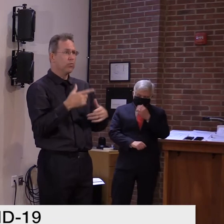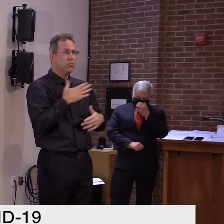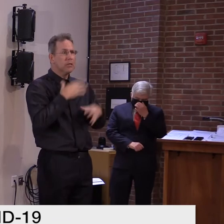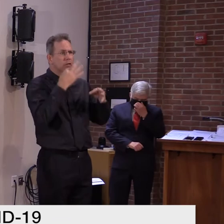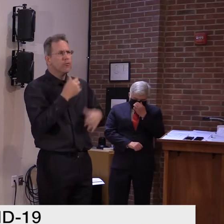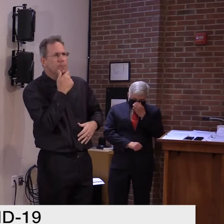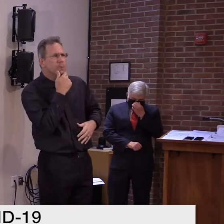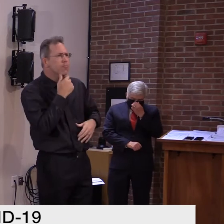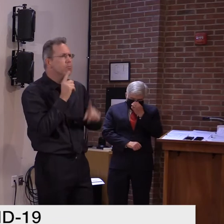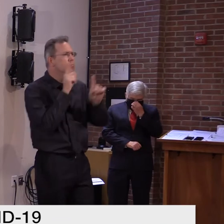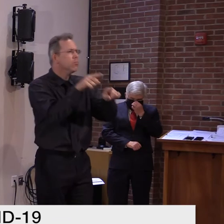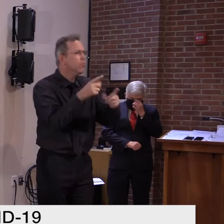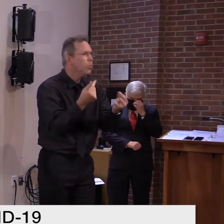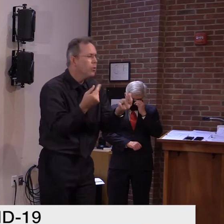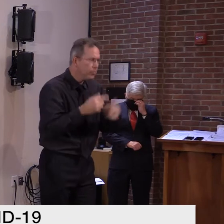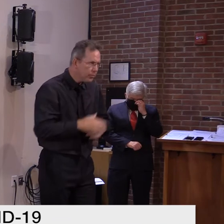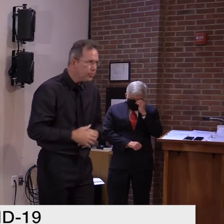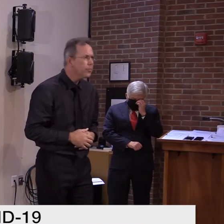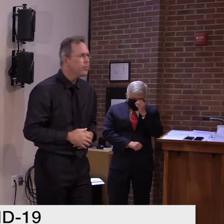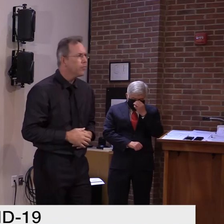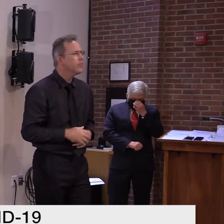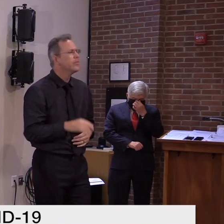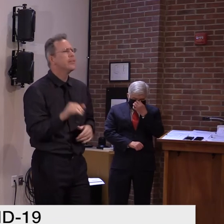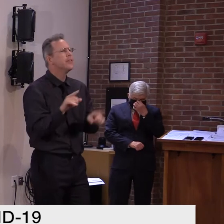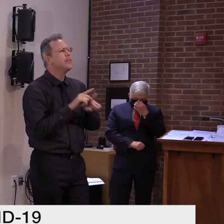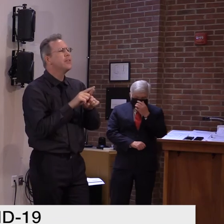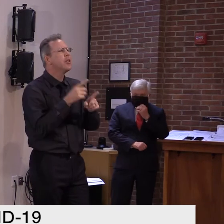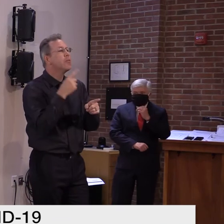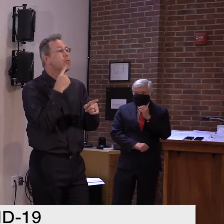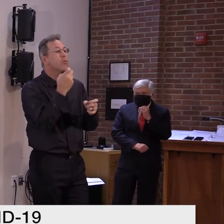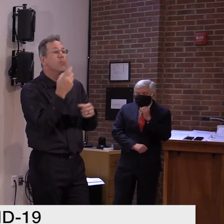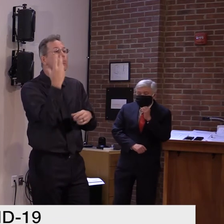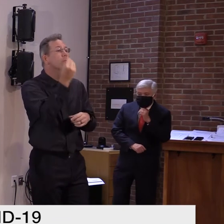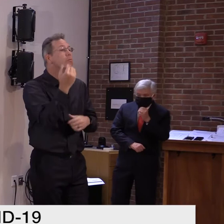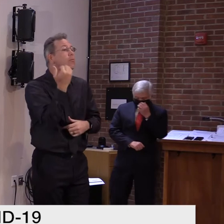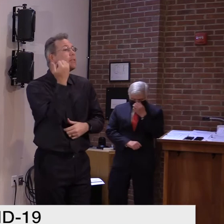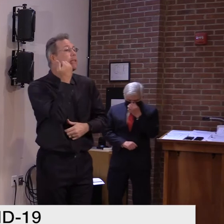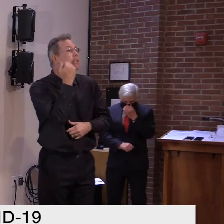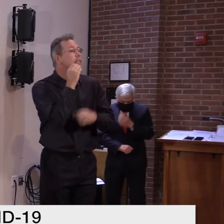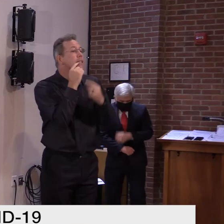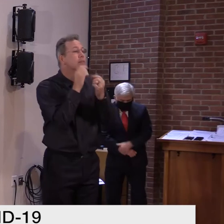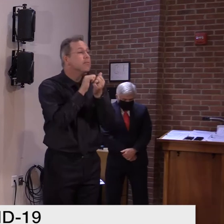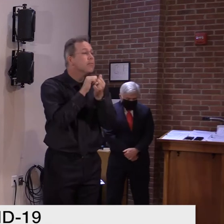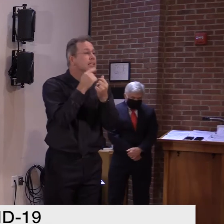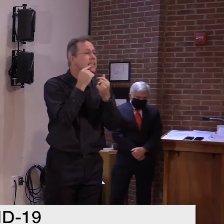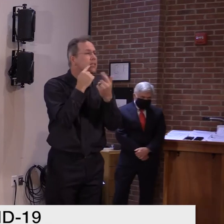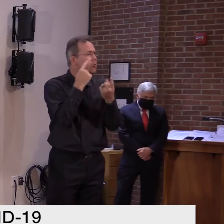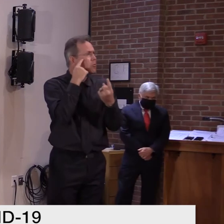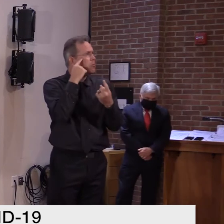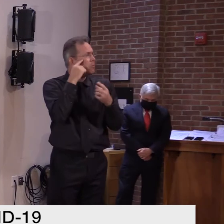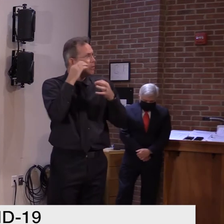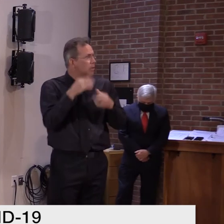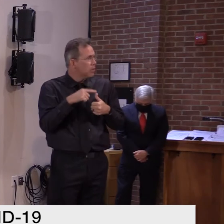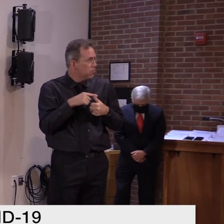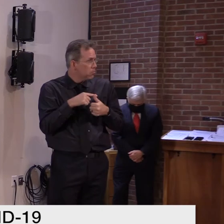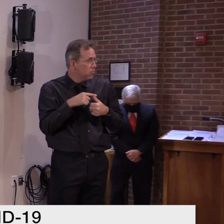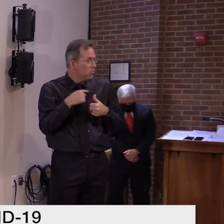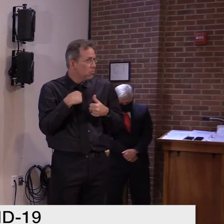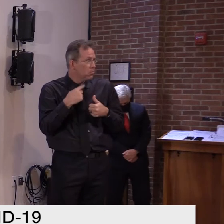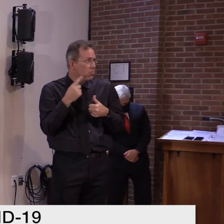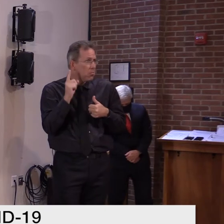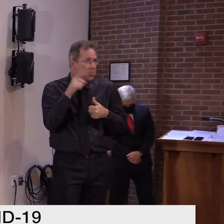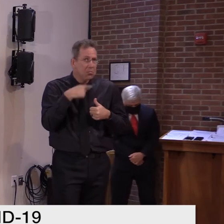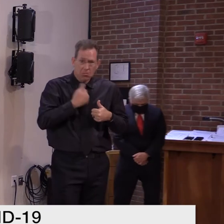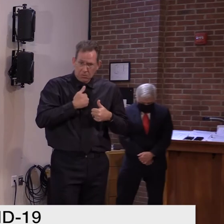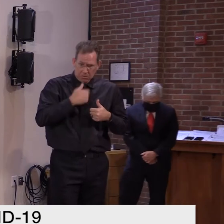you're asked, um, when you go to the dentist or something else. Uh, they ask you whether you've been, uh, sick, whether you've been in